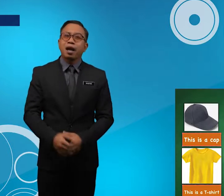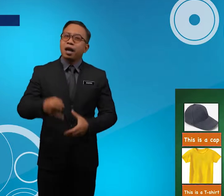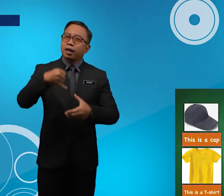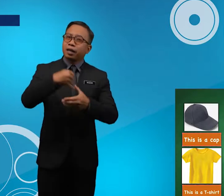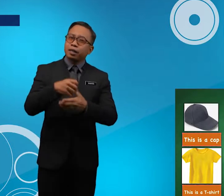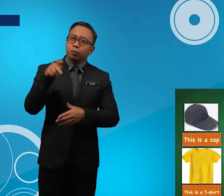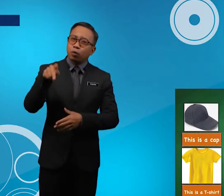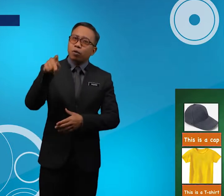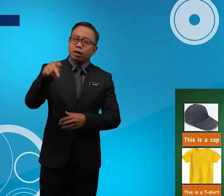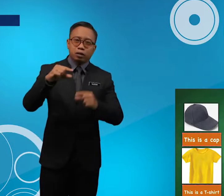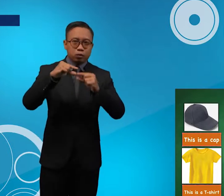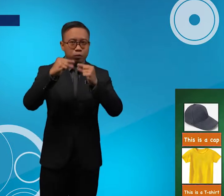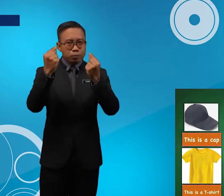In Plural Group